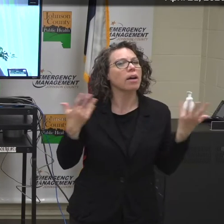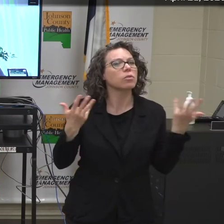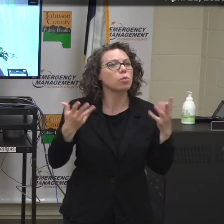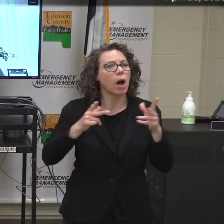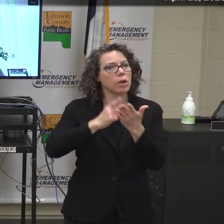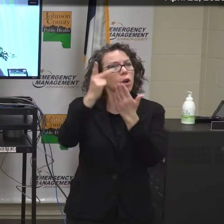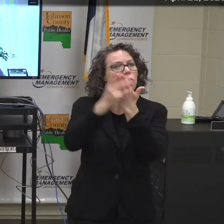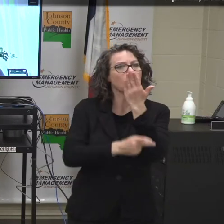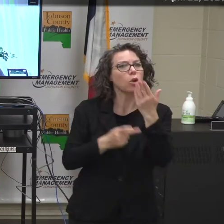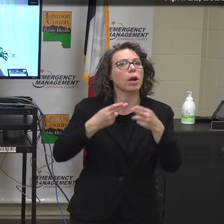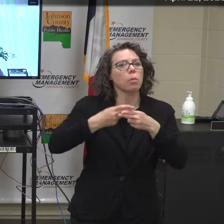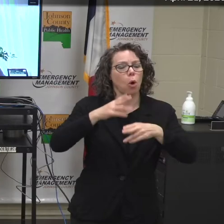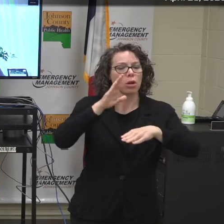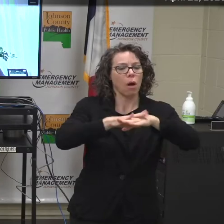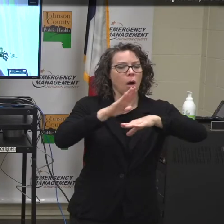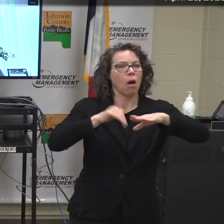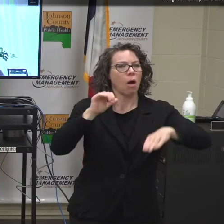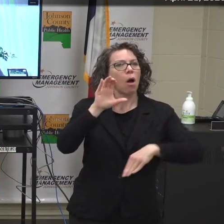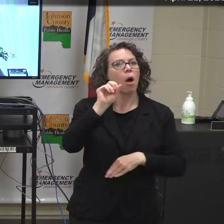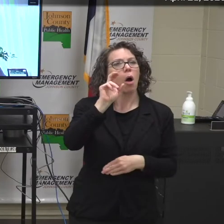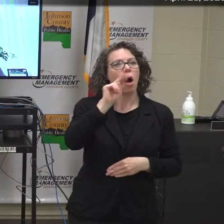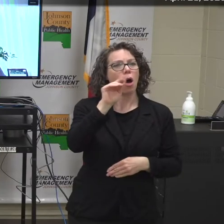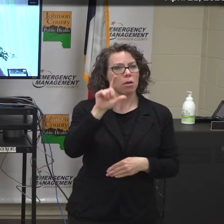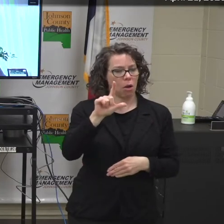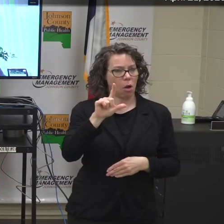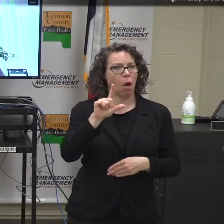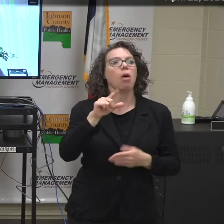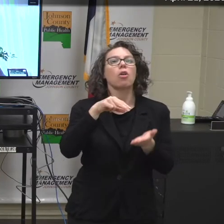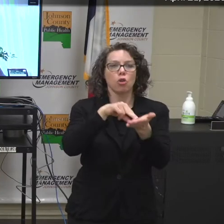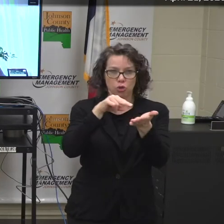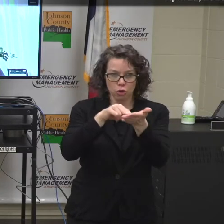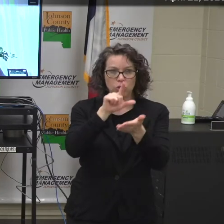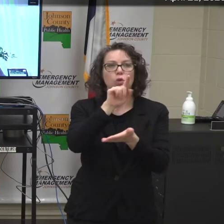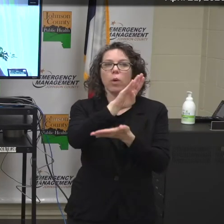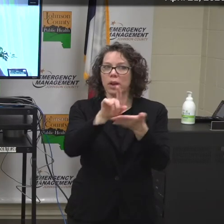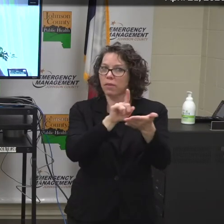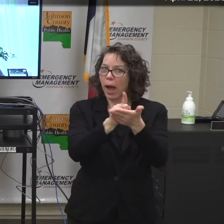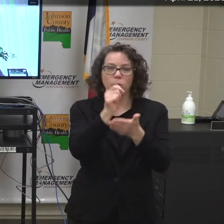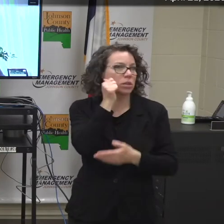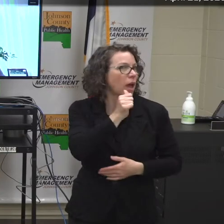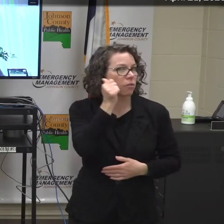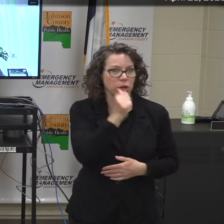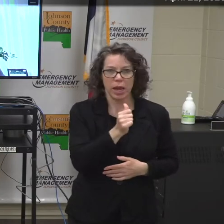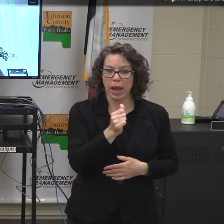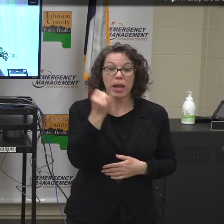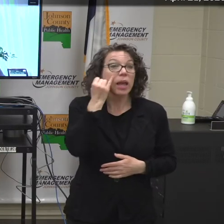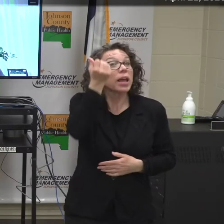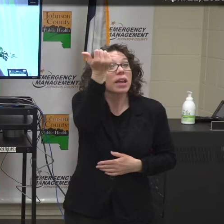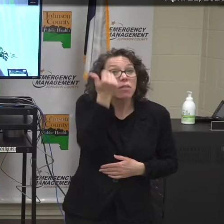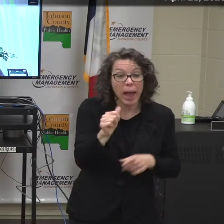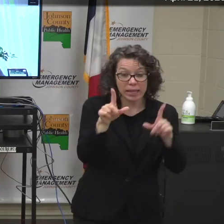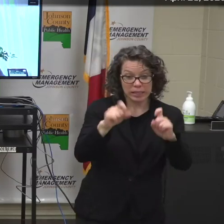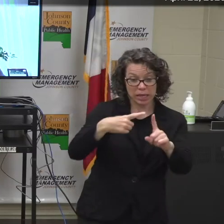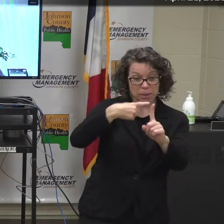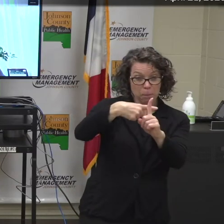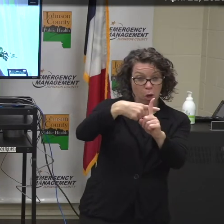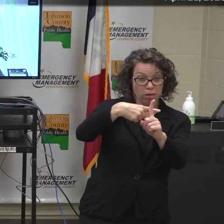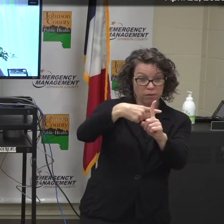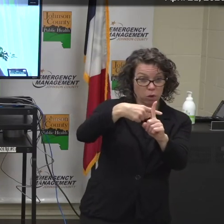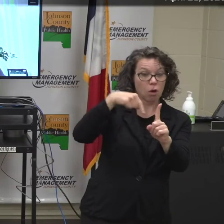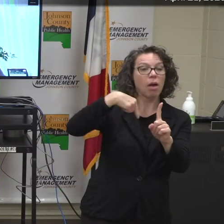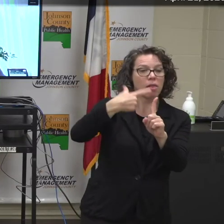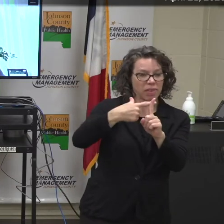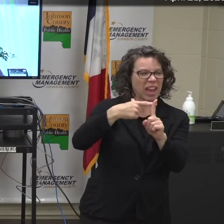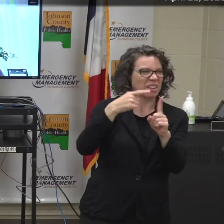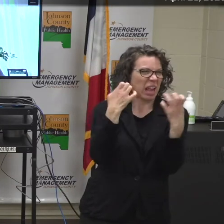nurse triage service, follows up by phone with anyone who has tested positive and is discharged from